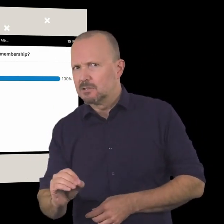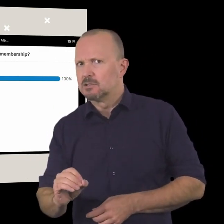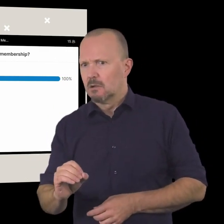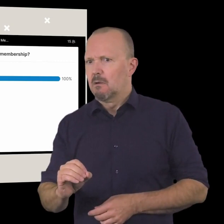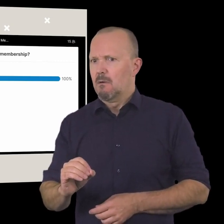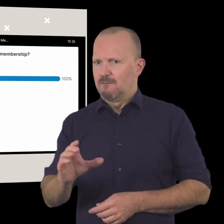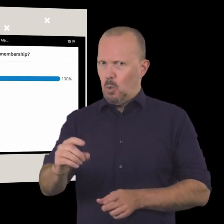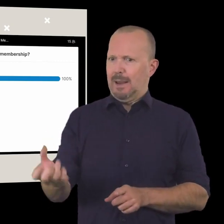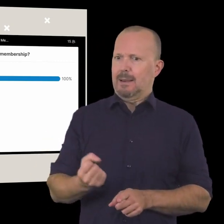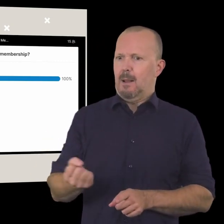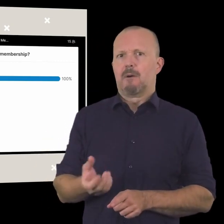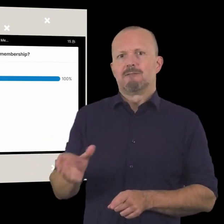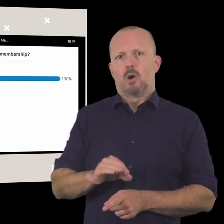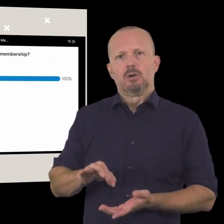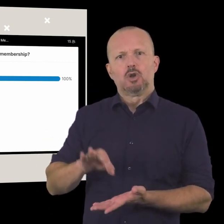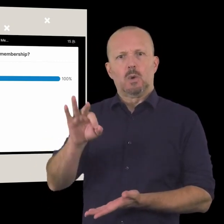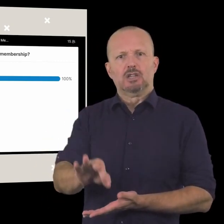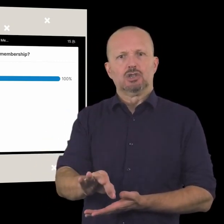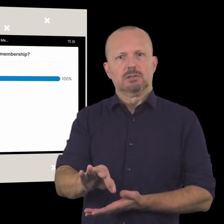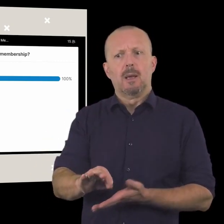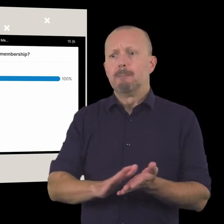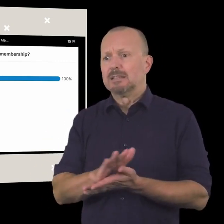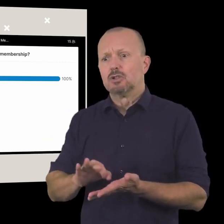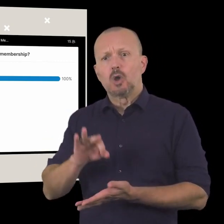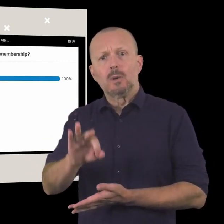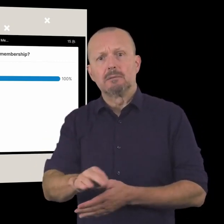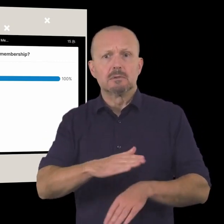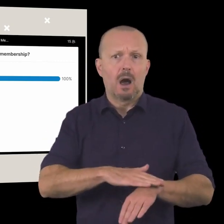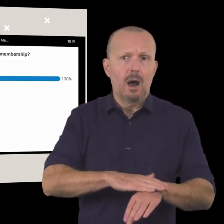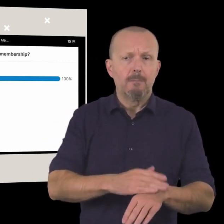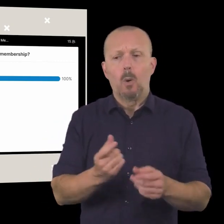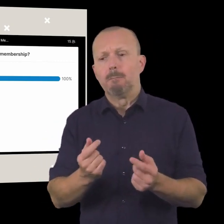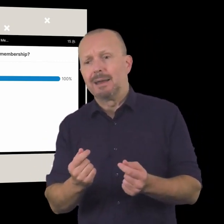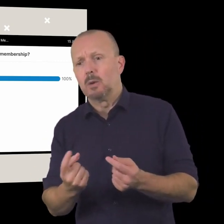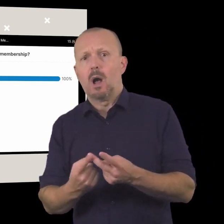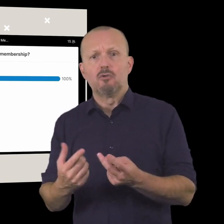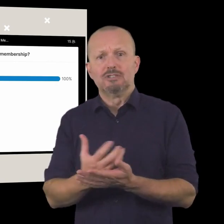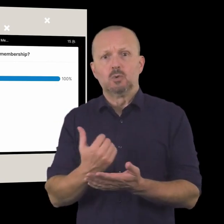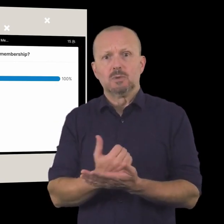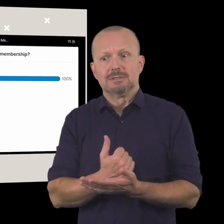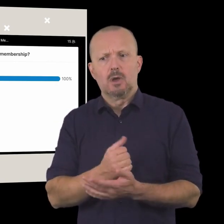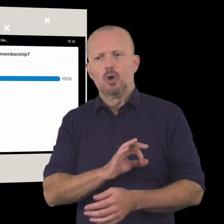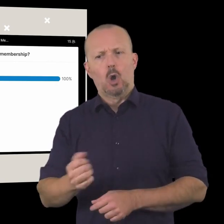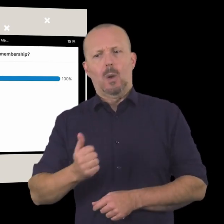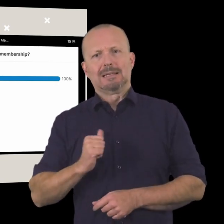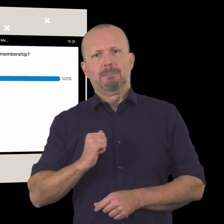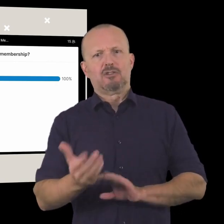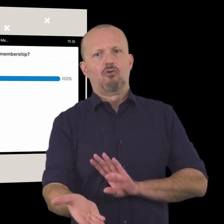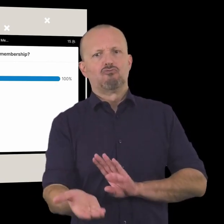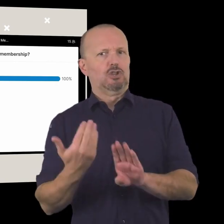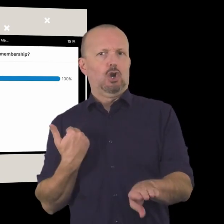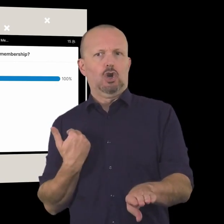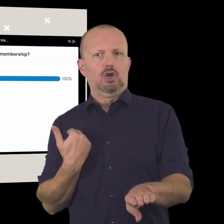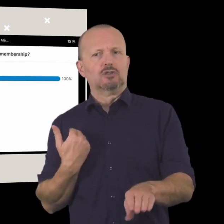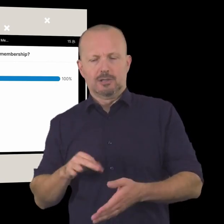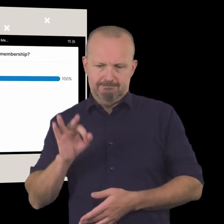what percentage of your income comes from donations where people donate time money and other resources expecting nothing in